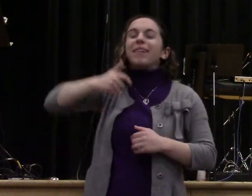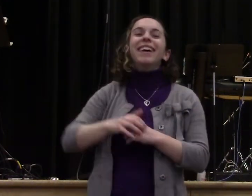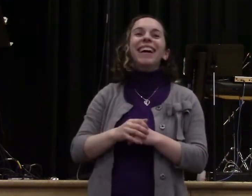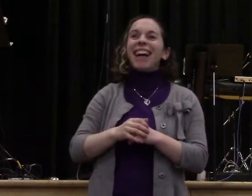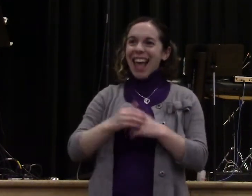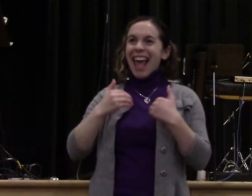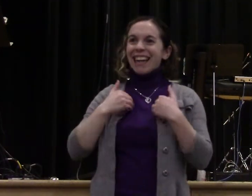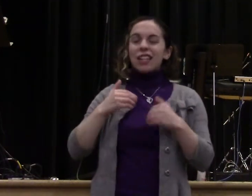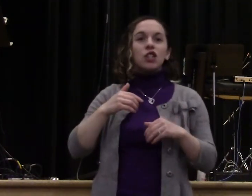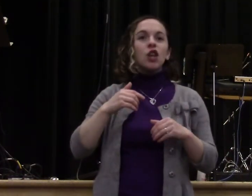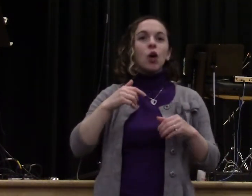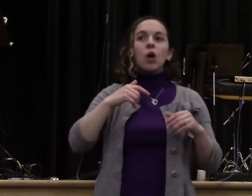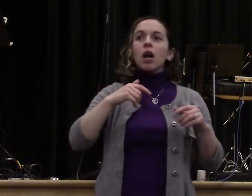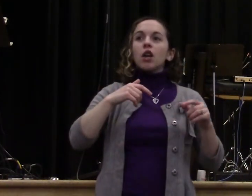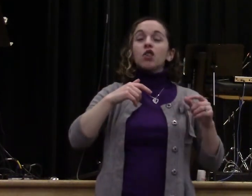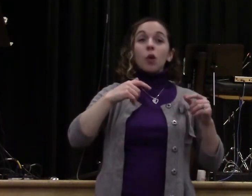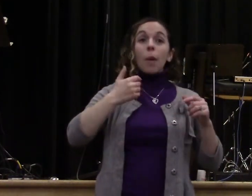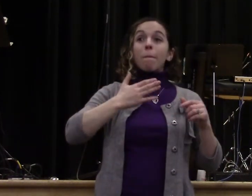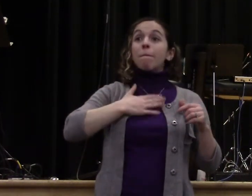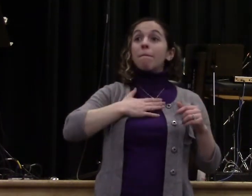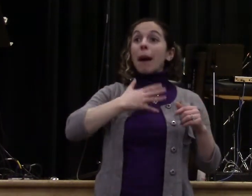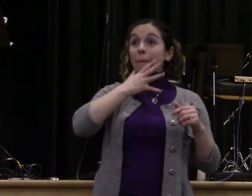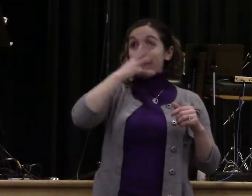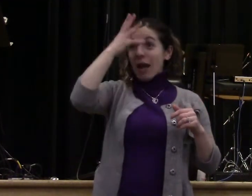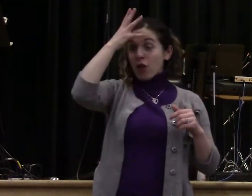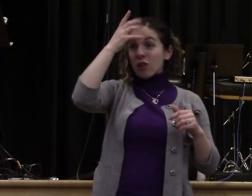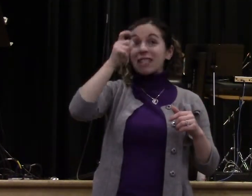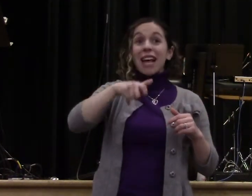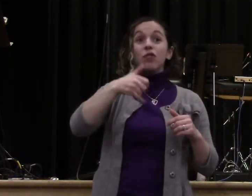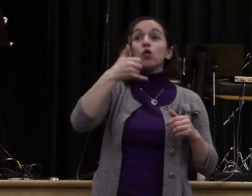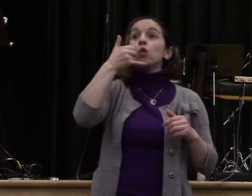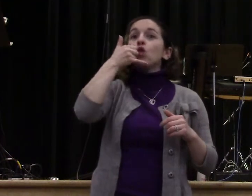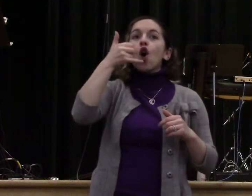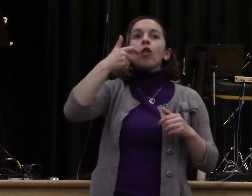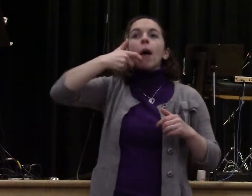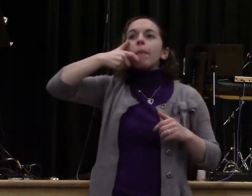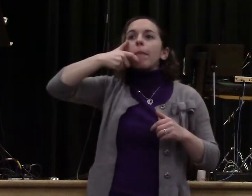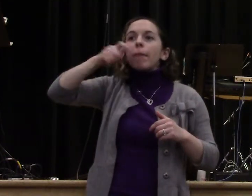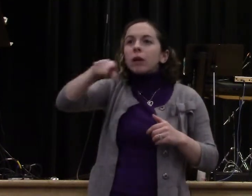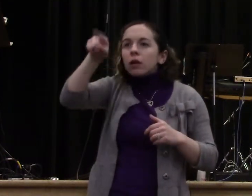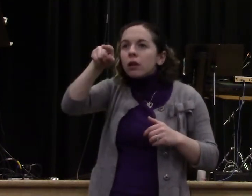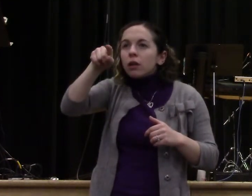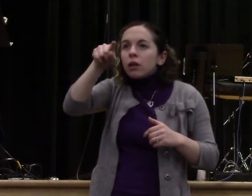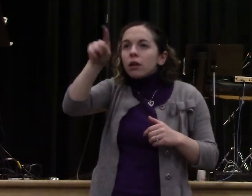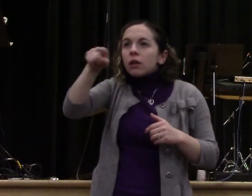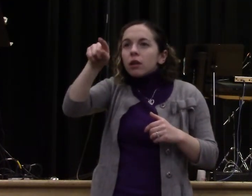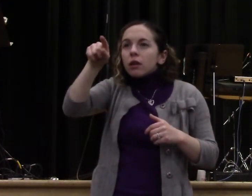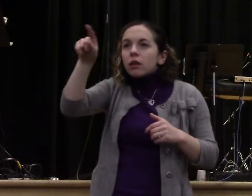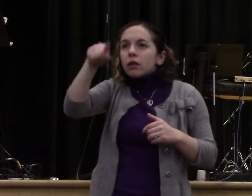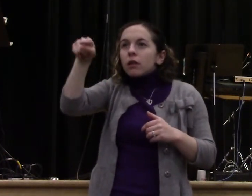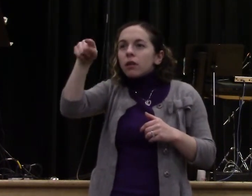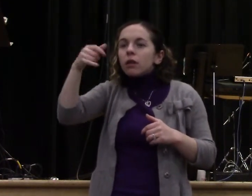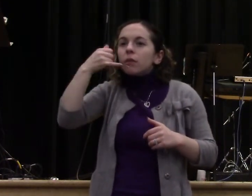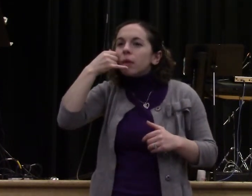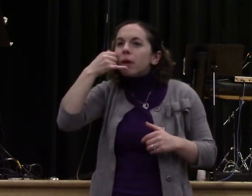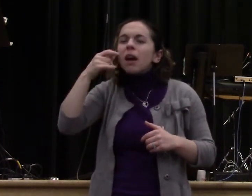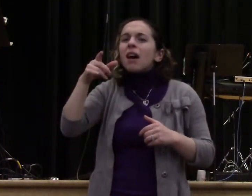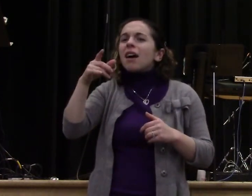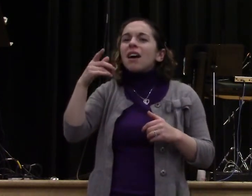to give them the number of every Robert or Bob Siegel in the Chicago area. And my mom and my father called every Robert Siegel and then they